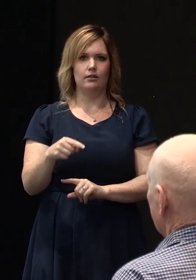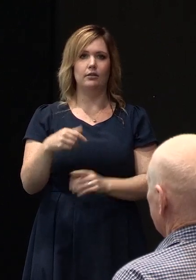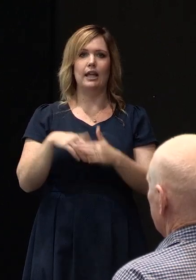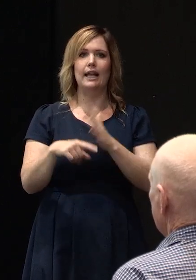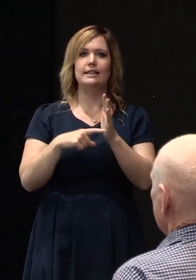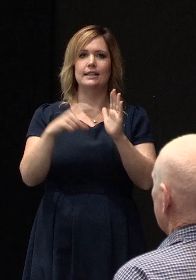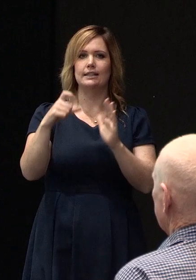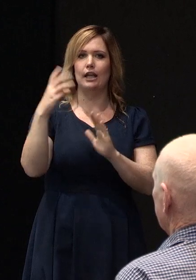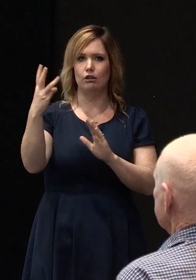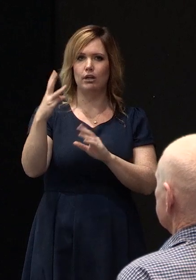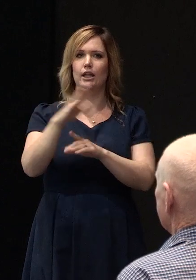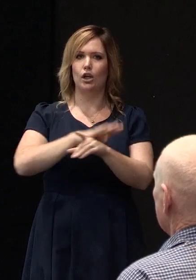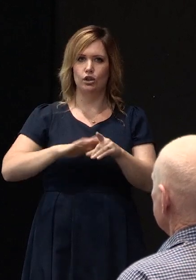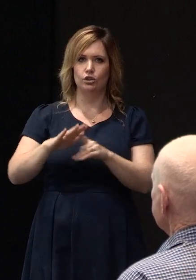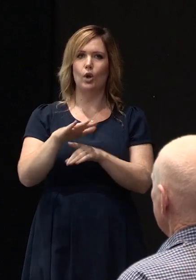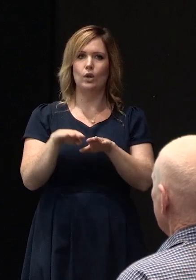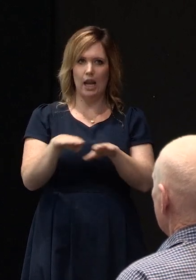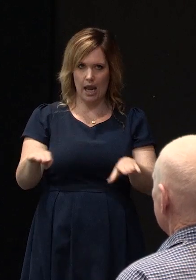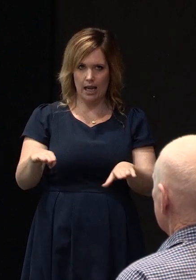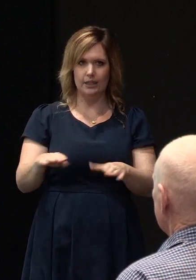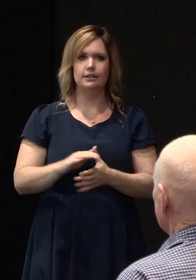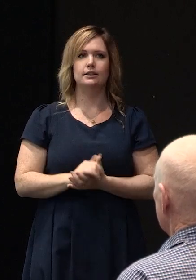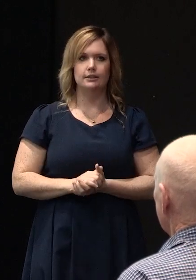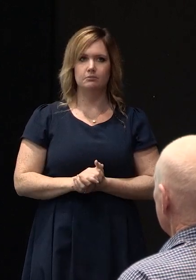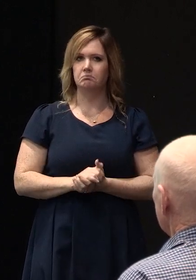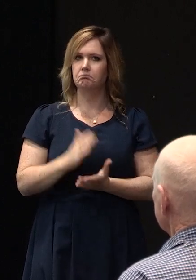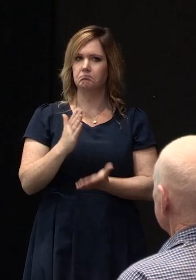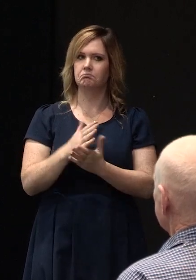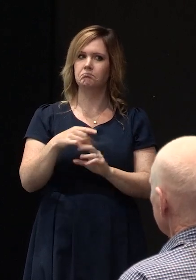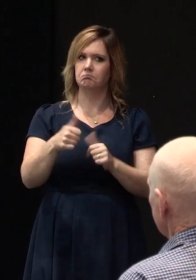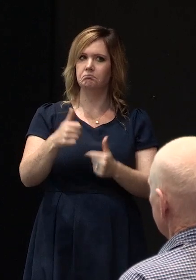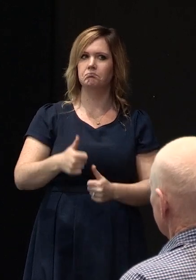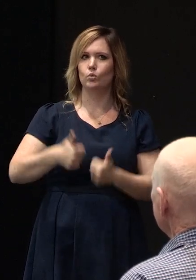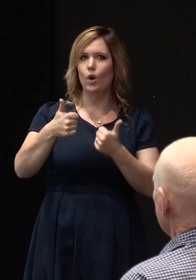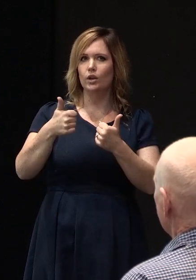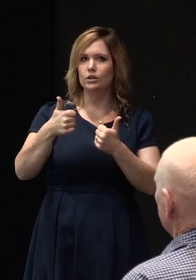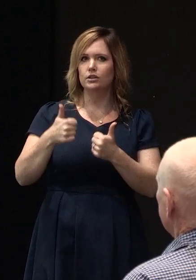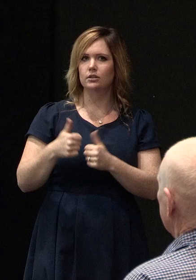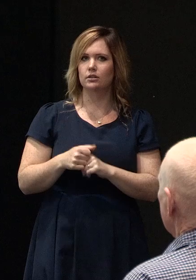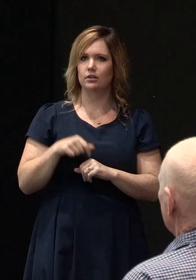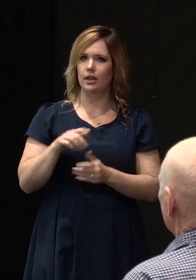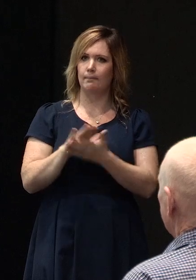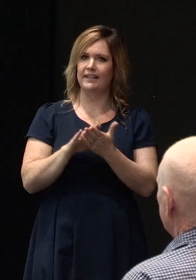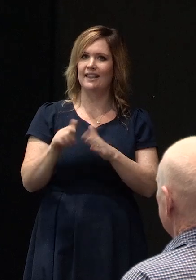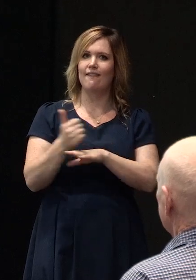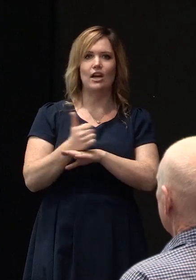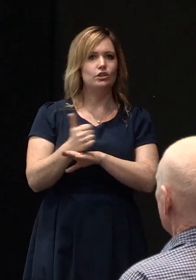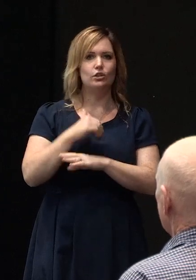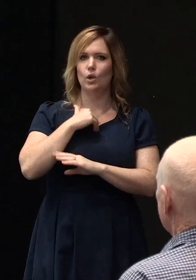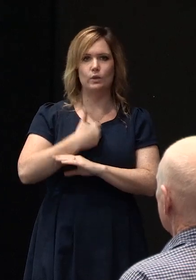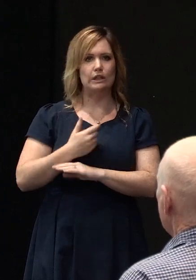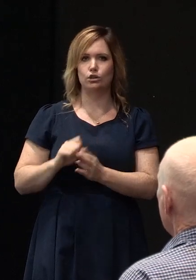zone land if this was the case and the foundations didn't have to be repaired